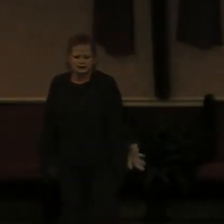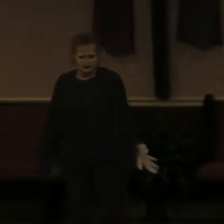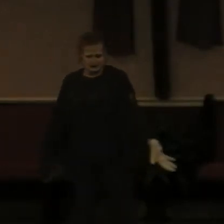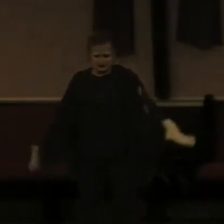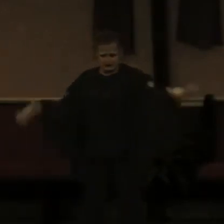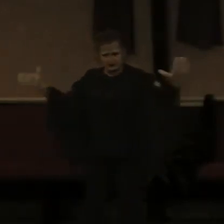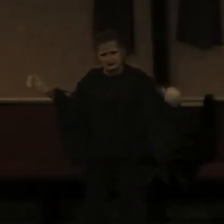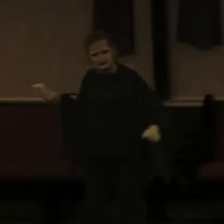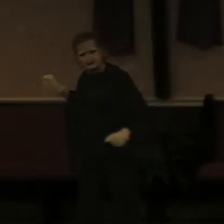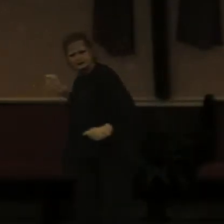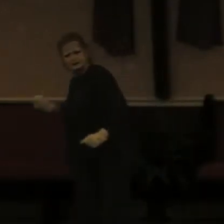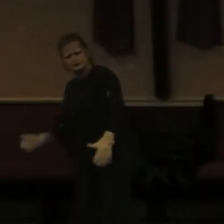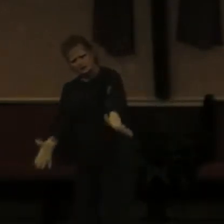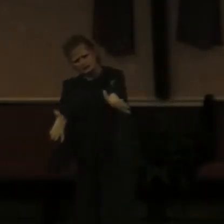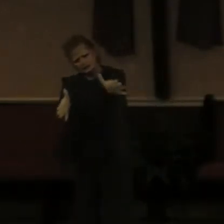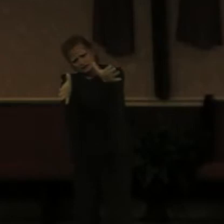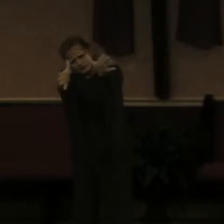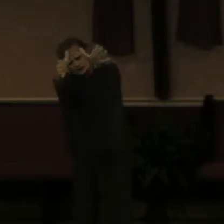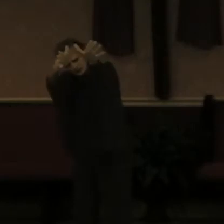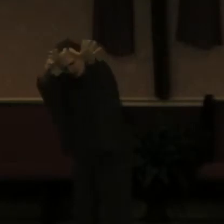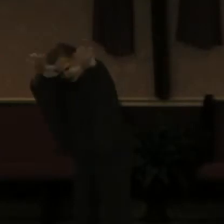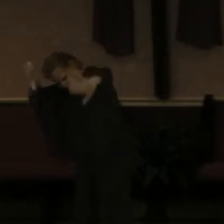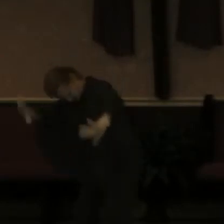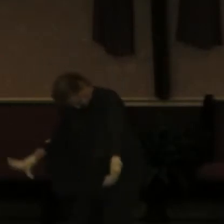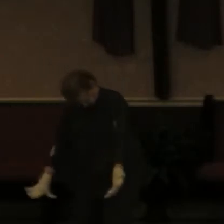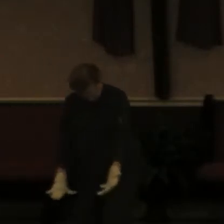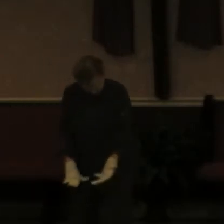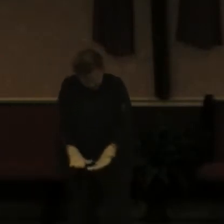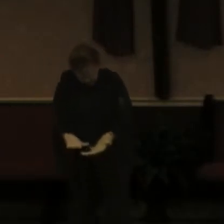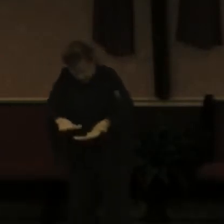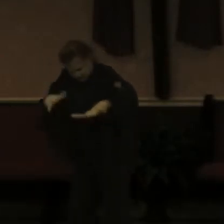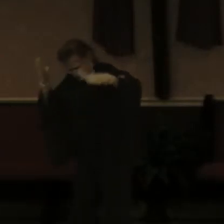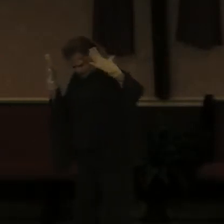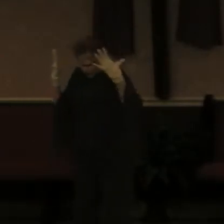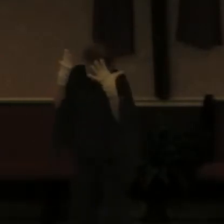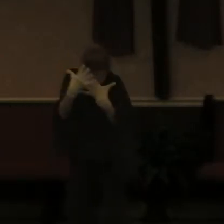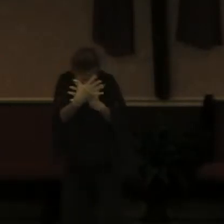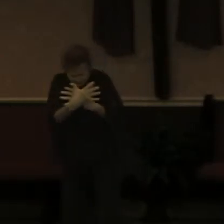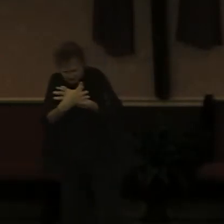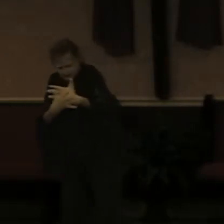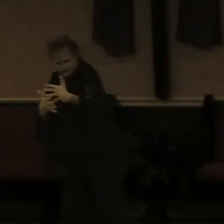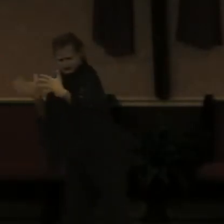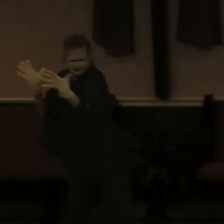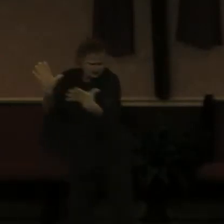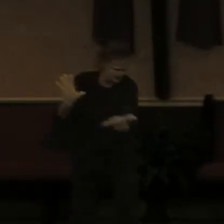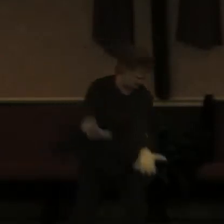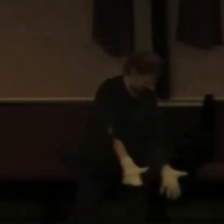Though I walk through the valley of the shadow of death,